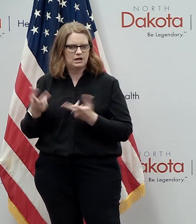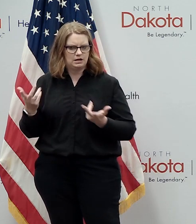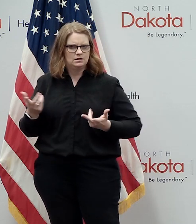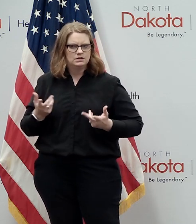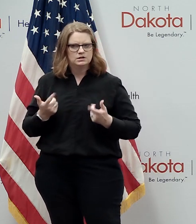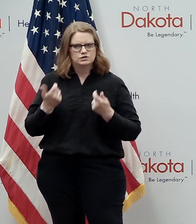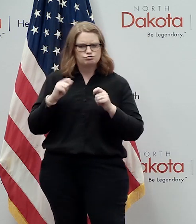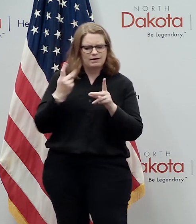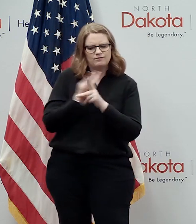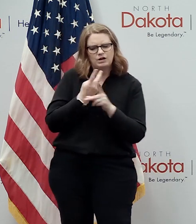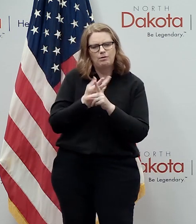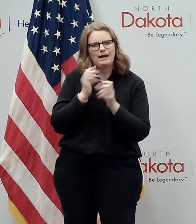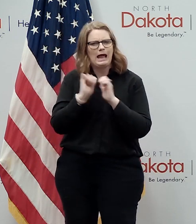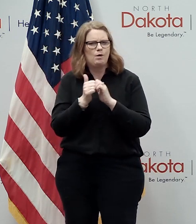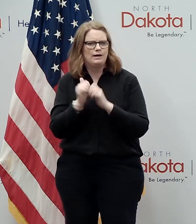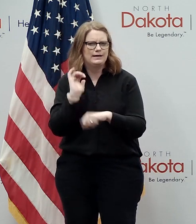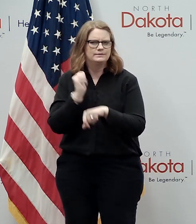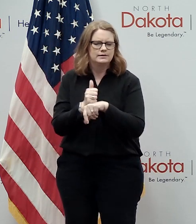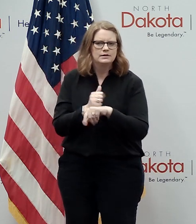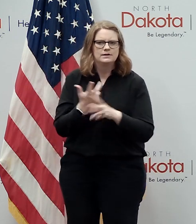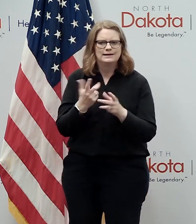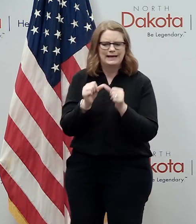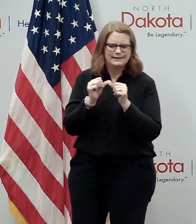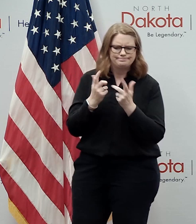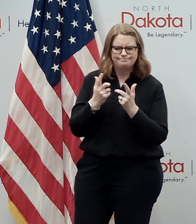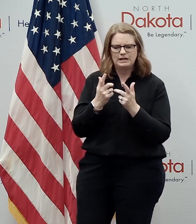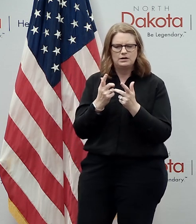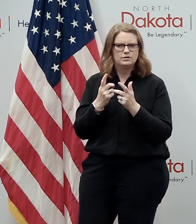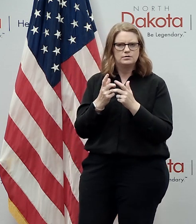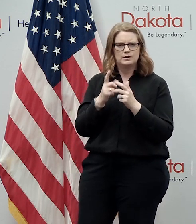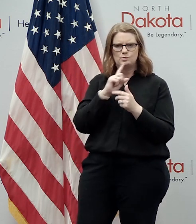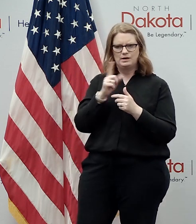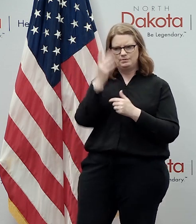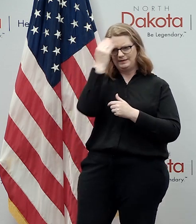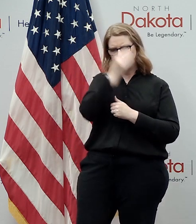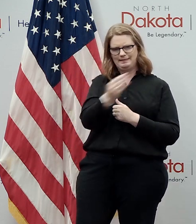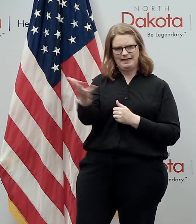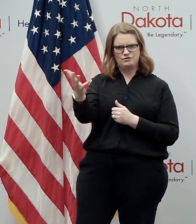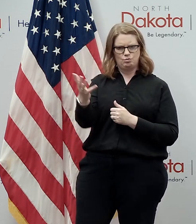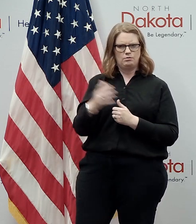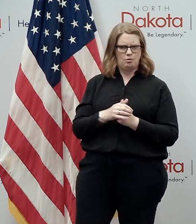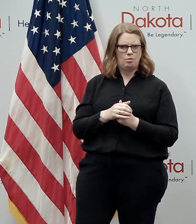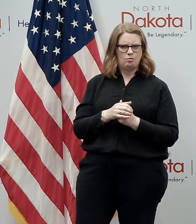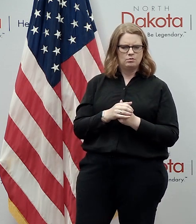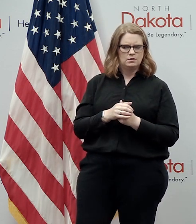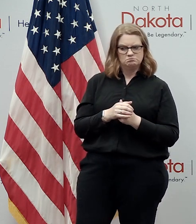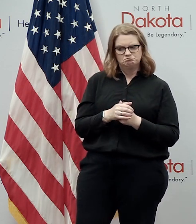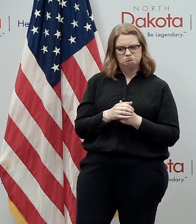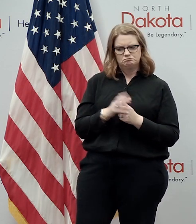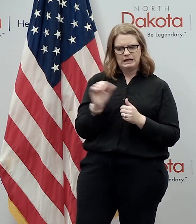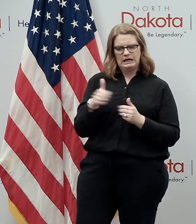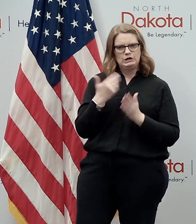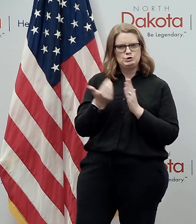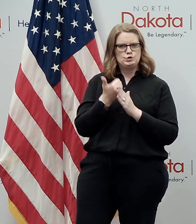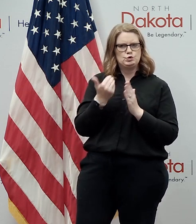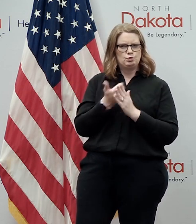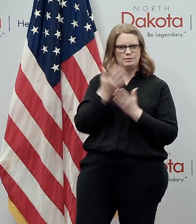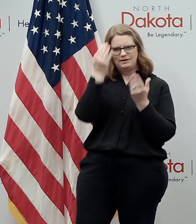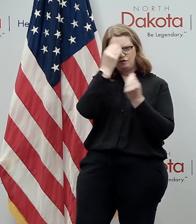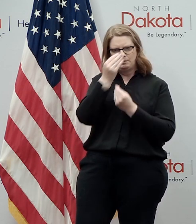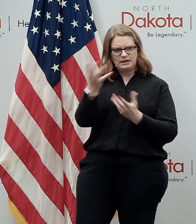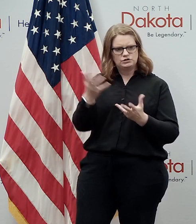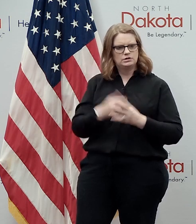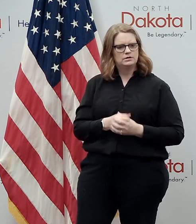again uh continuing to work diligently on this and we'll post you uh keep posting you on any updates we have on that front